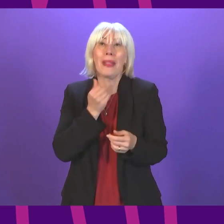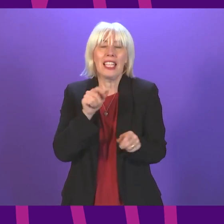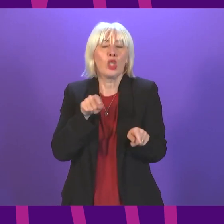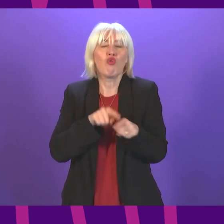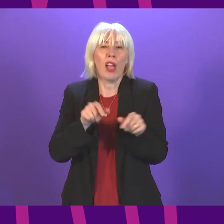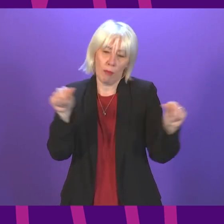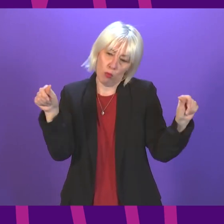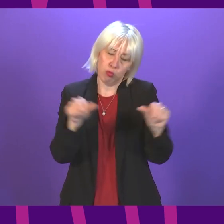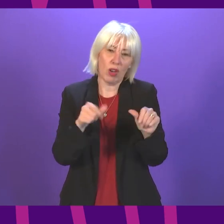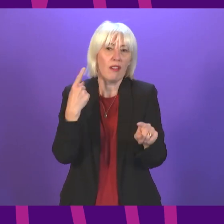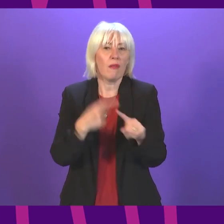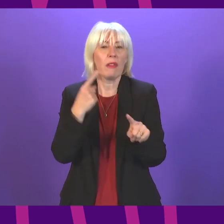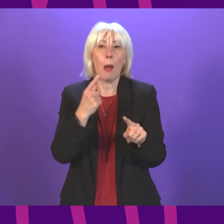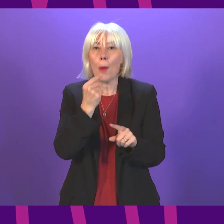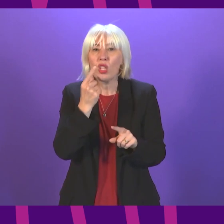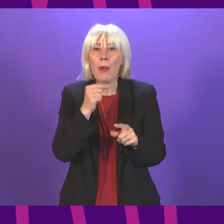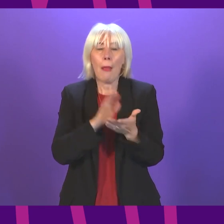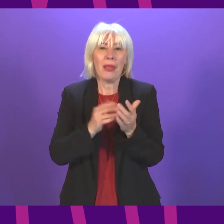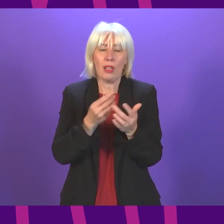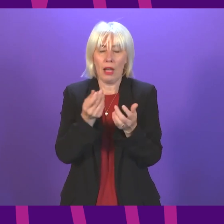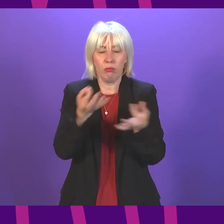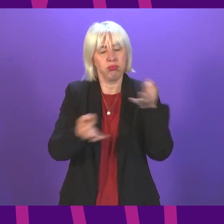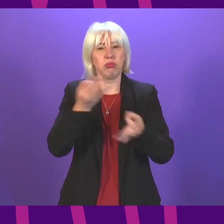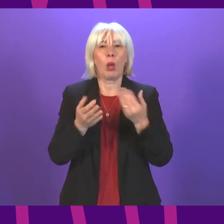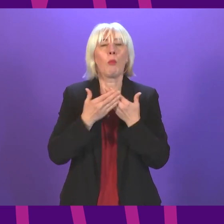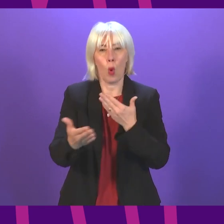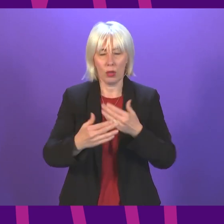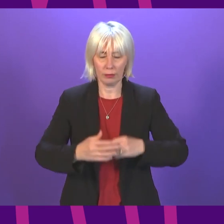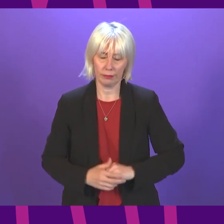questions and responses would be welcome. I call Sue Weber.